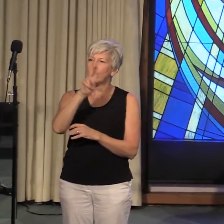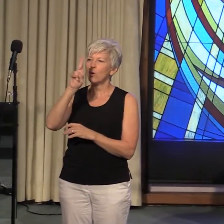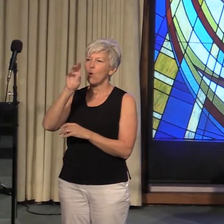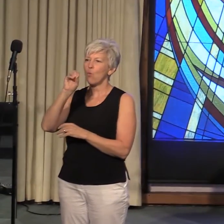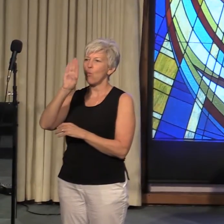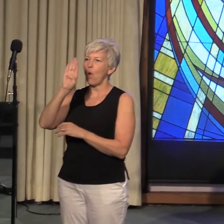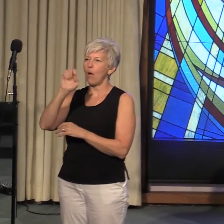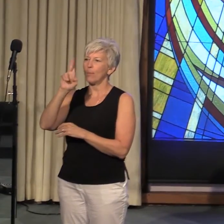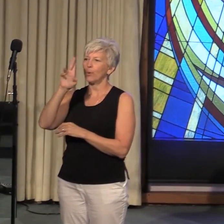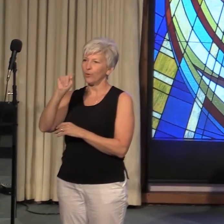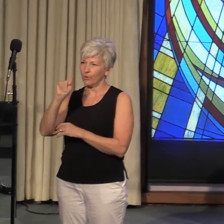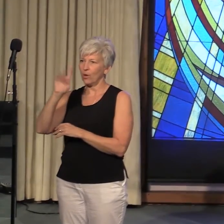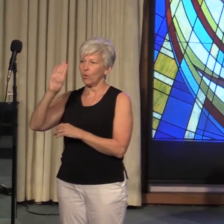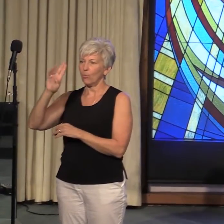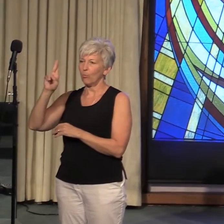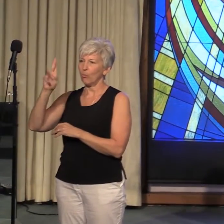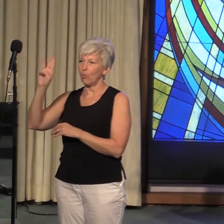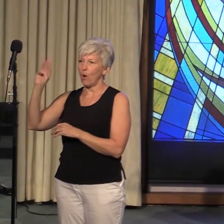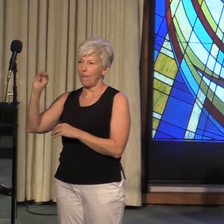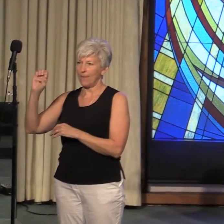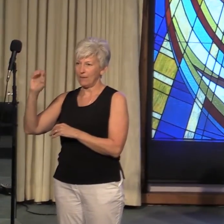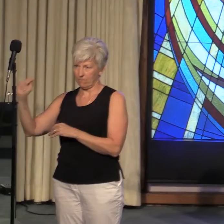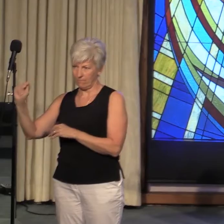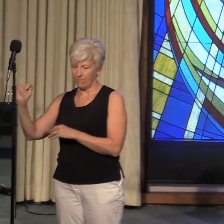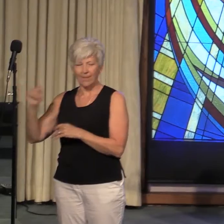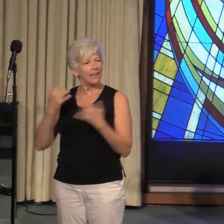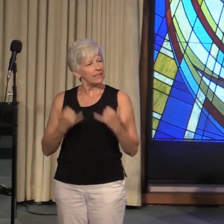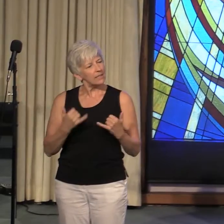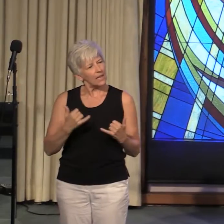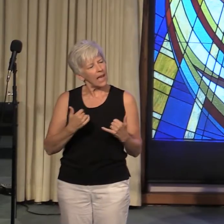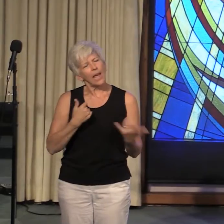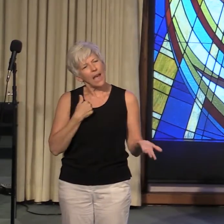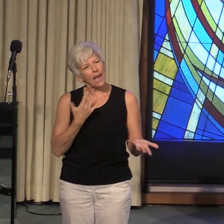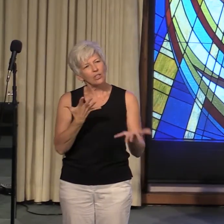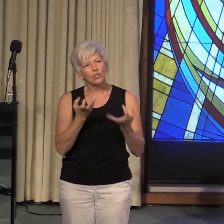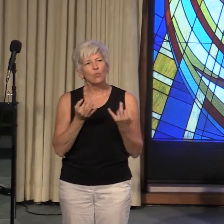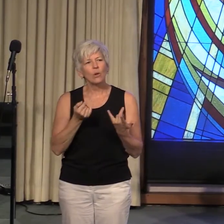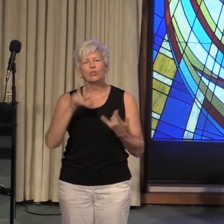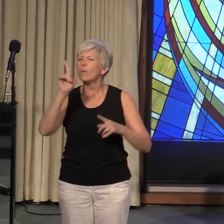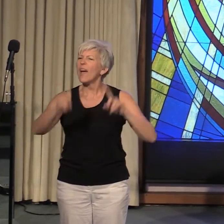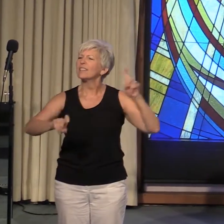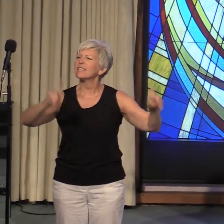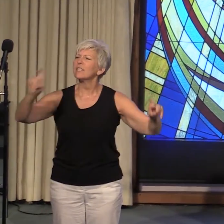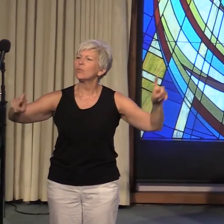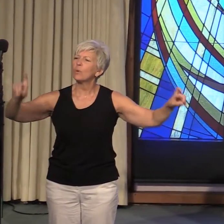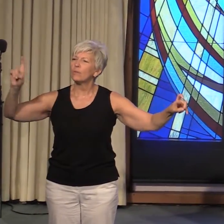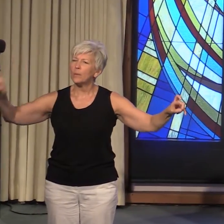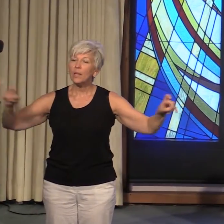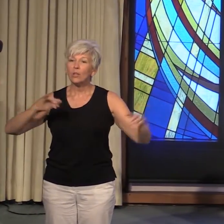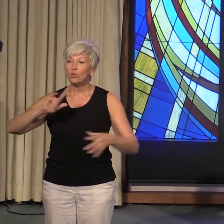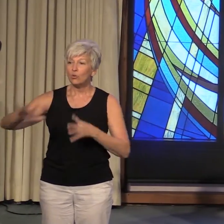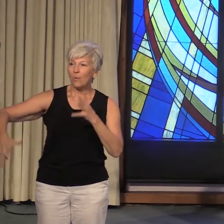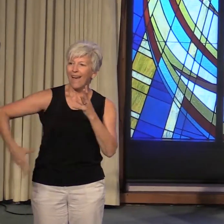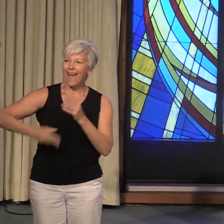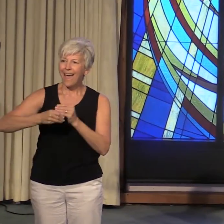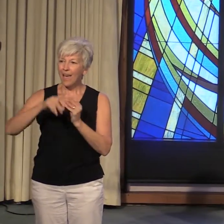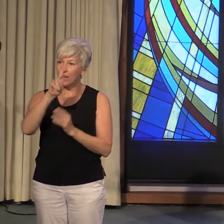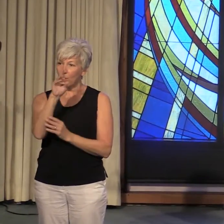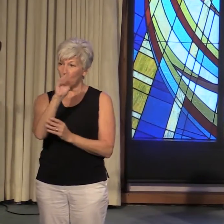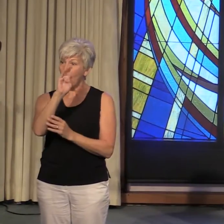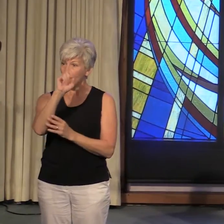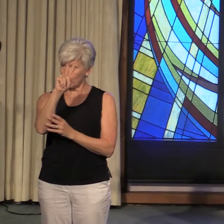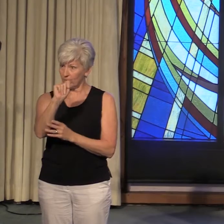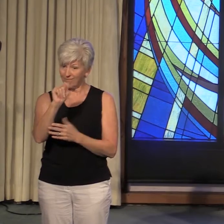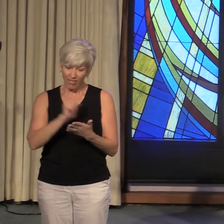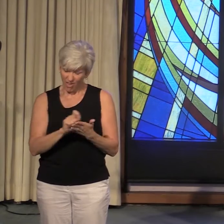today, I would just like to ask each and every one of us to add Robert, the